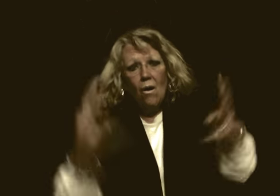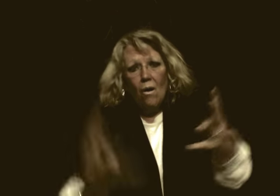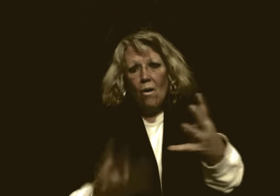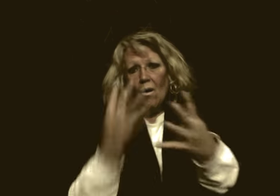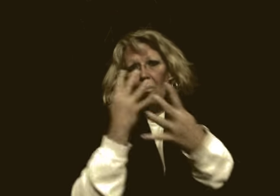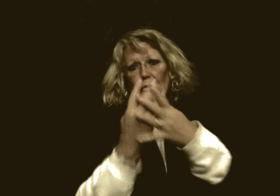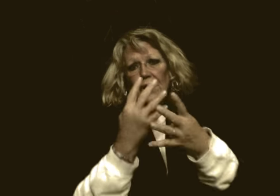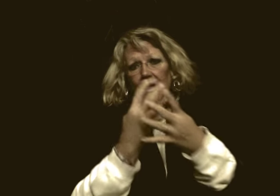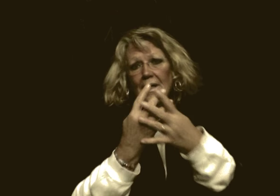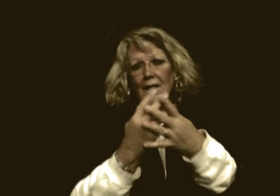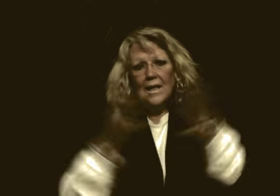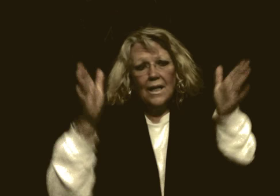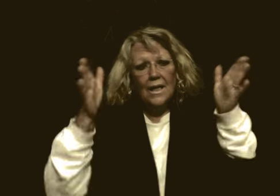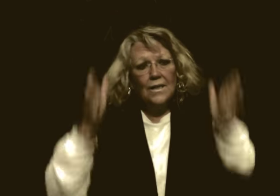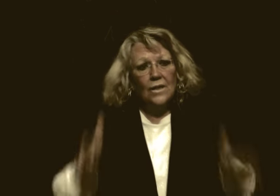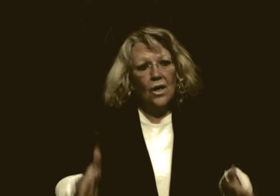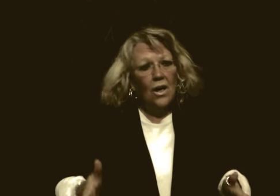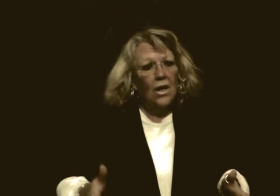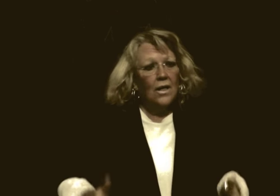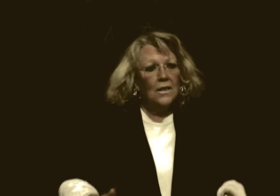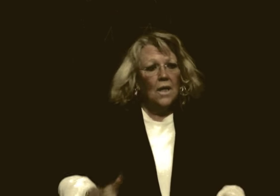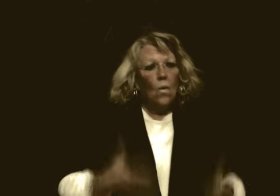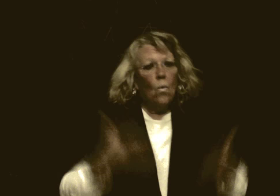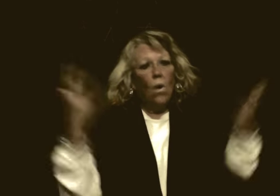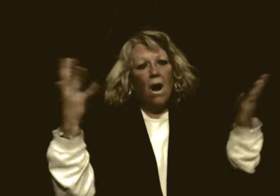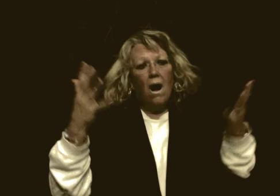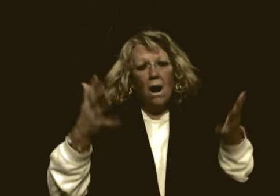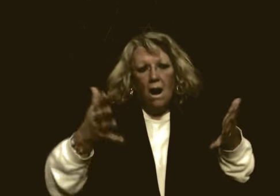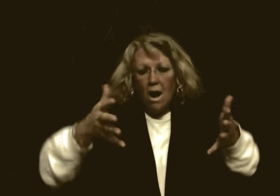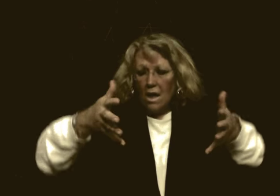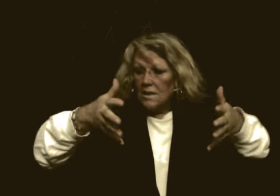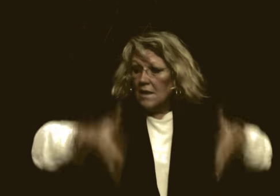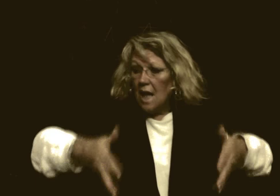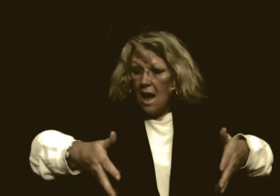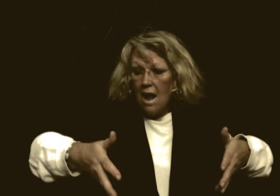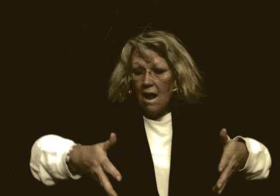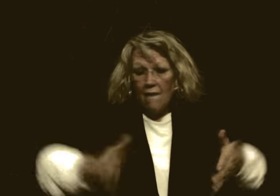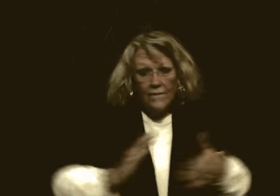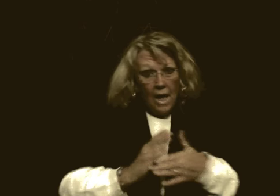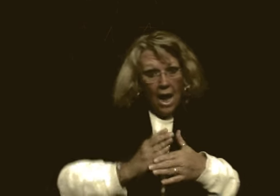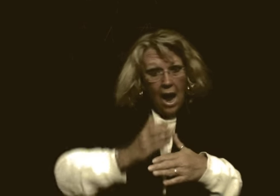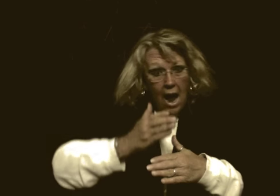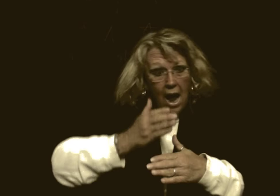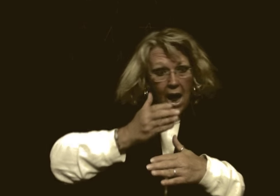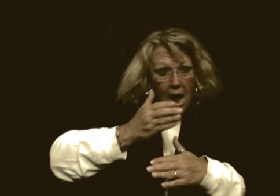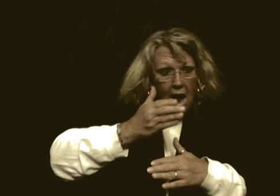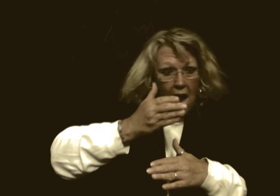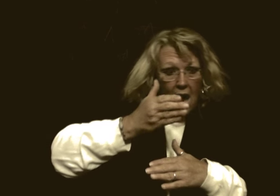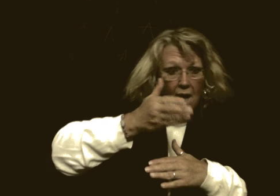prisoners But I'll say it's